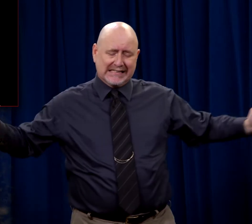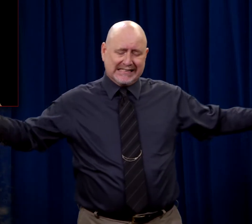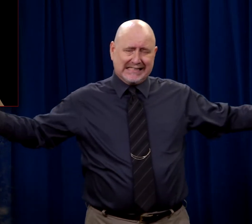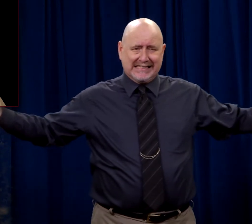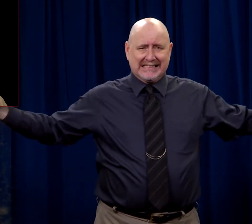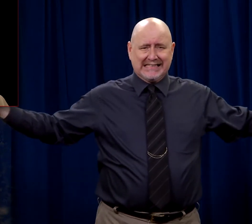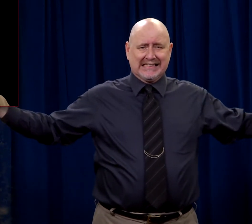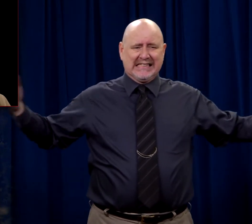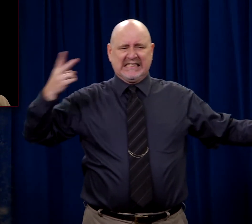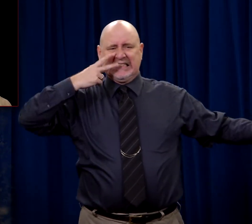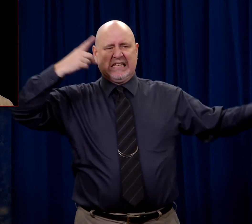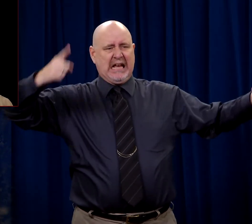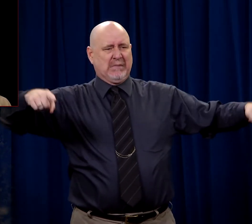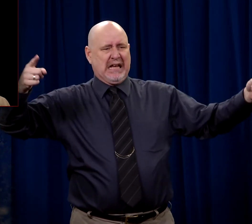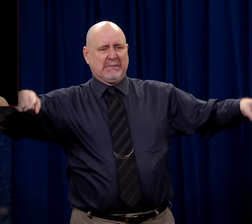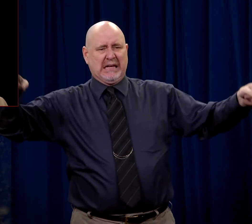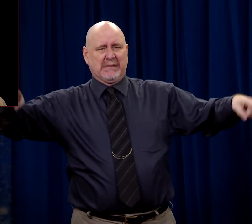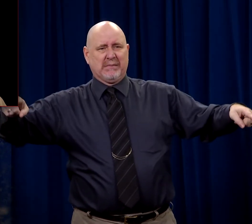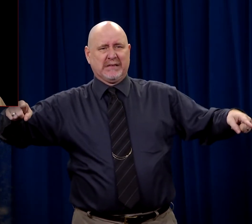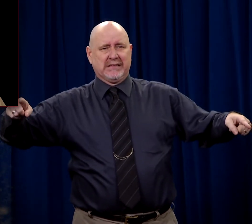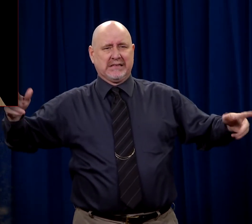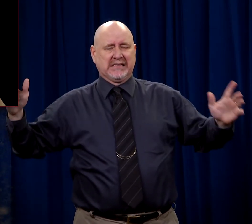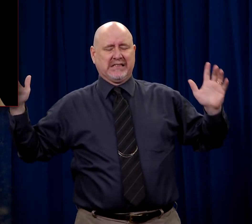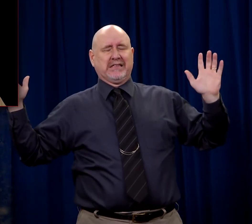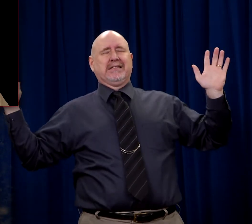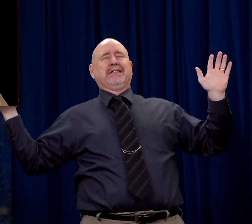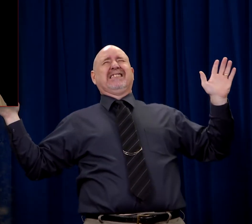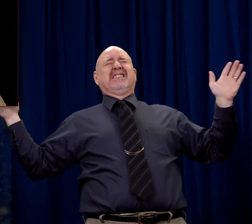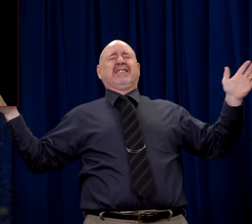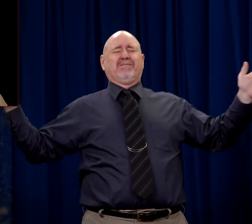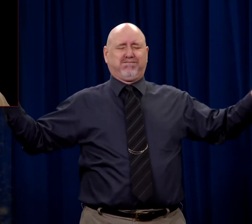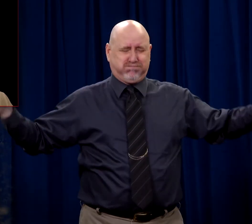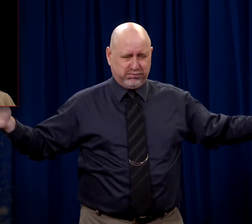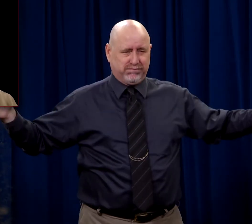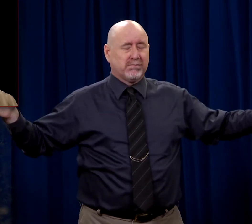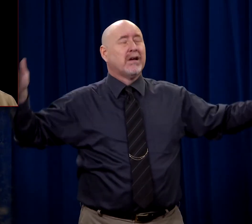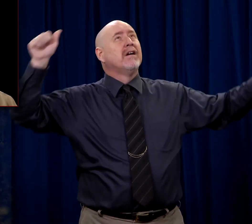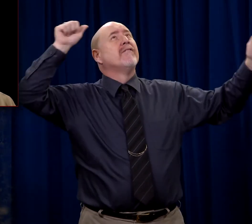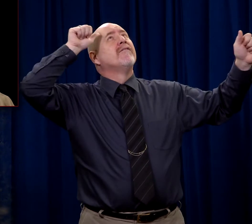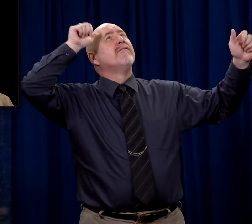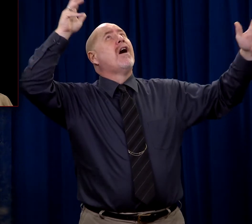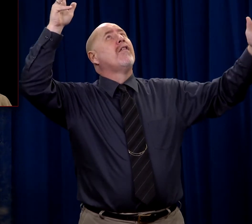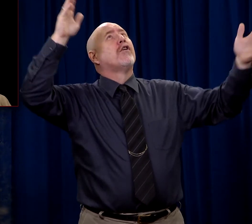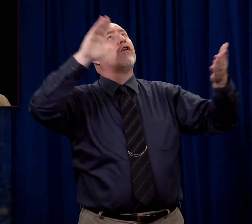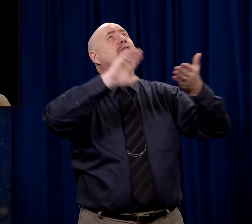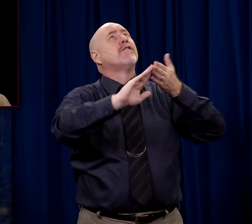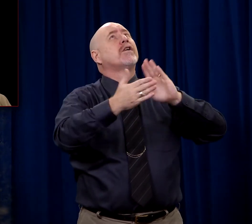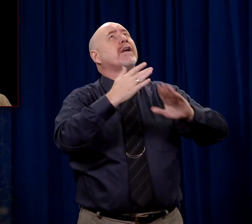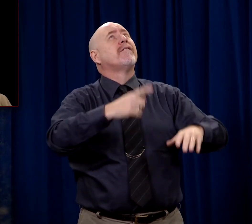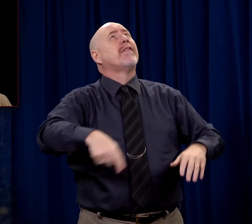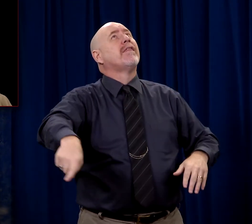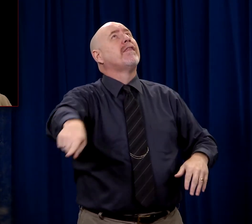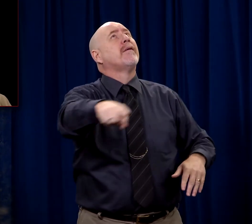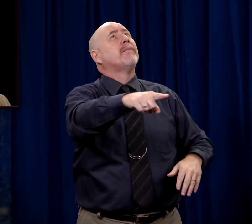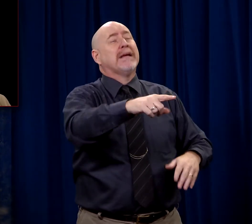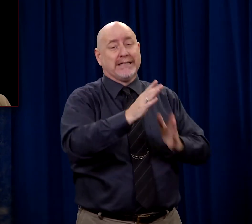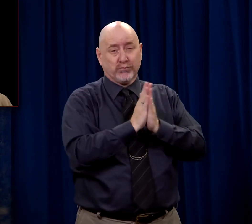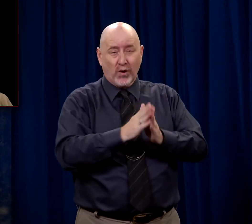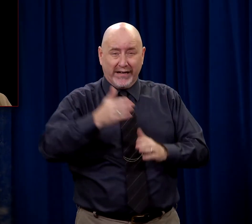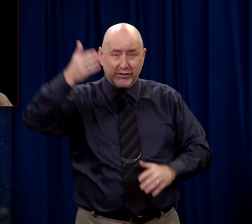seeing all the commotion and now the cross being set in the ground, said, Father, forgive them. He's praying to